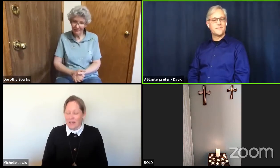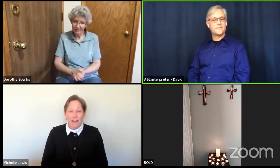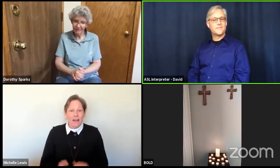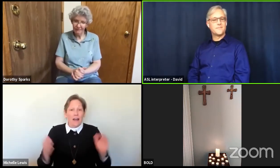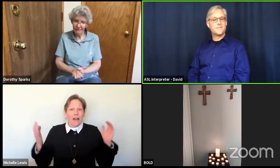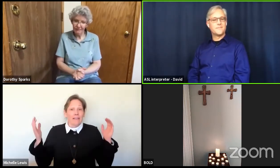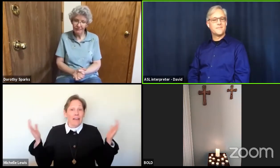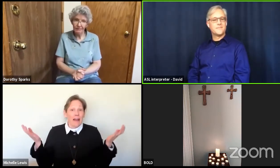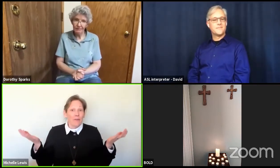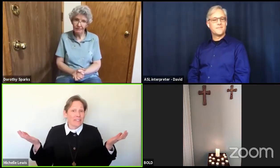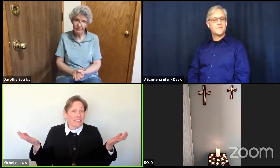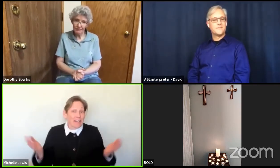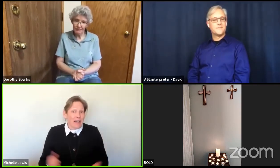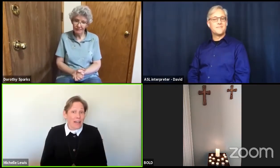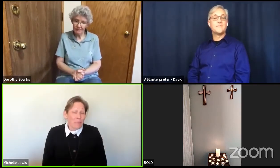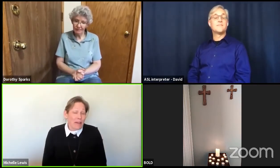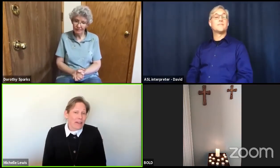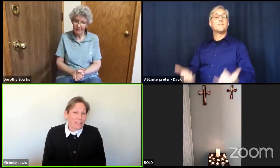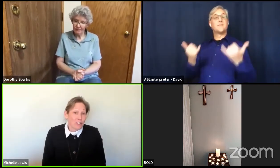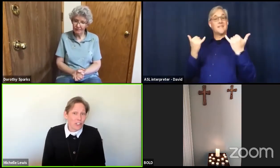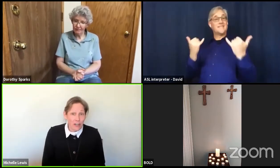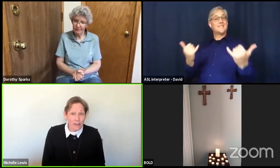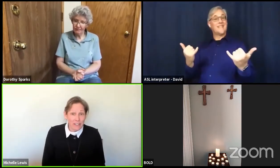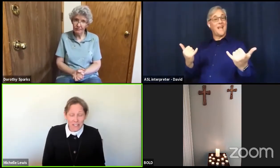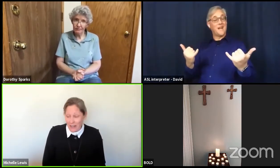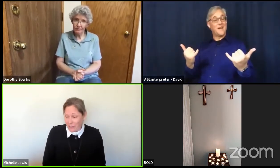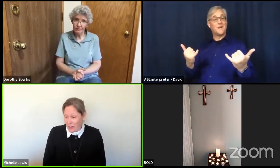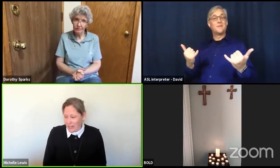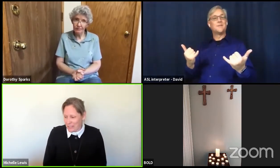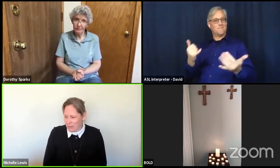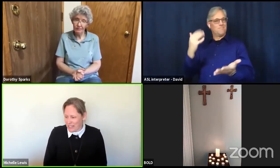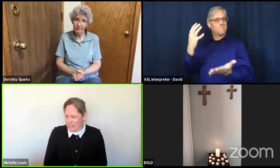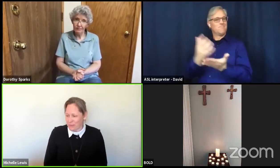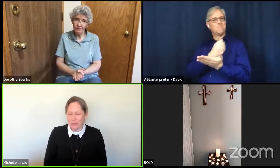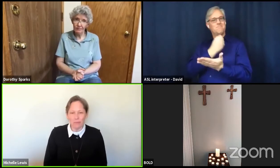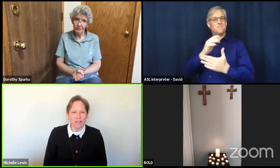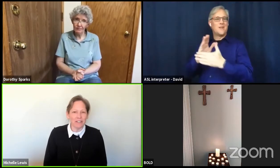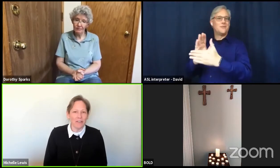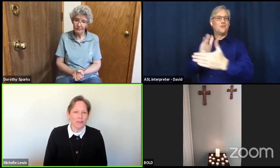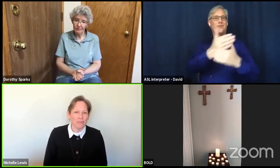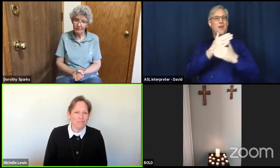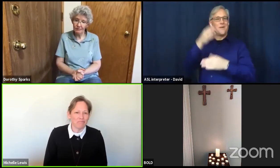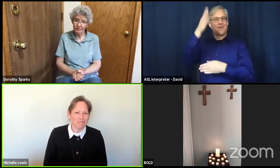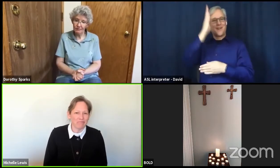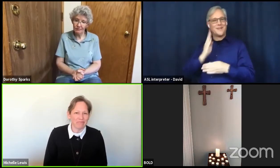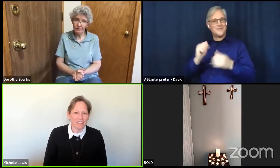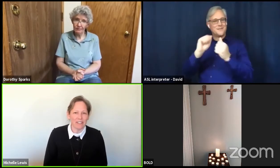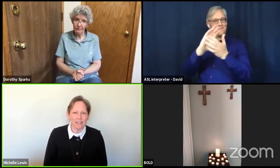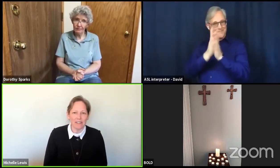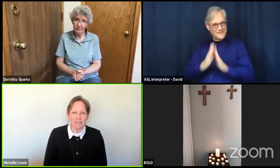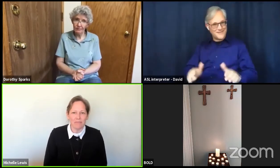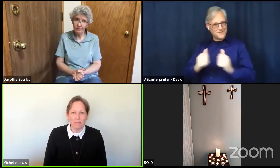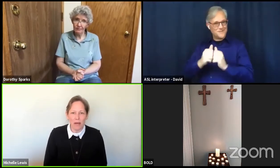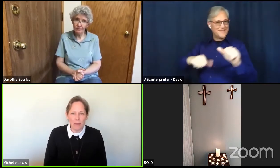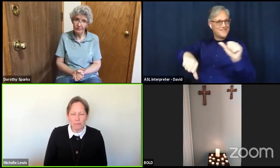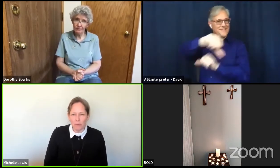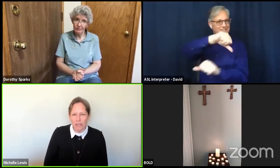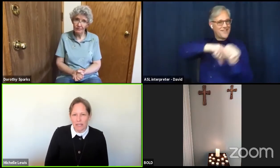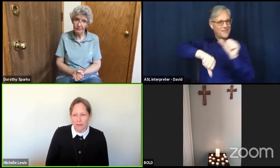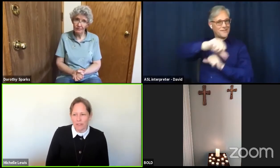now is the time to share a sign of god's peace with one another perhaps we're getting used to this